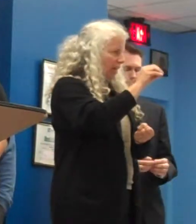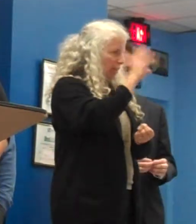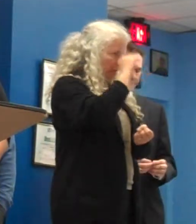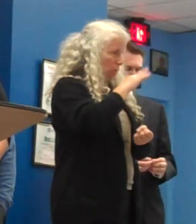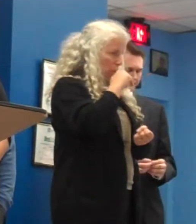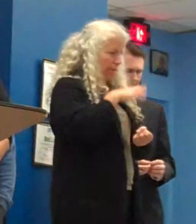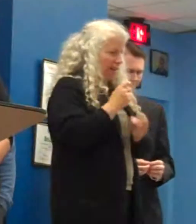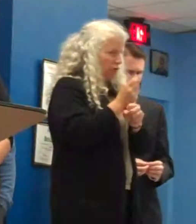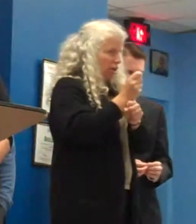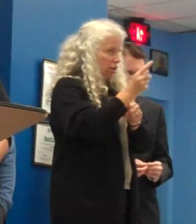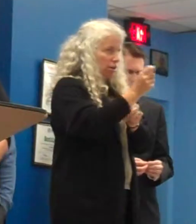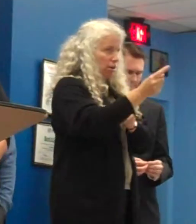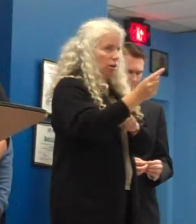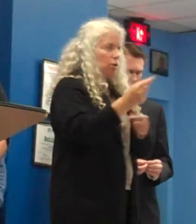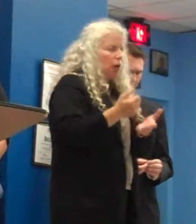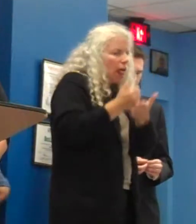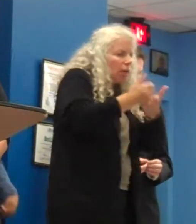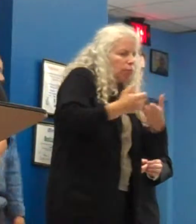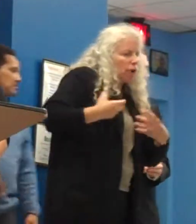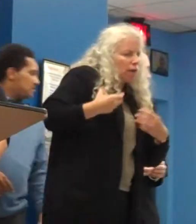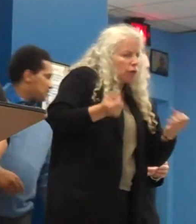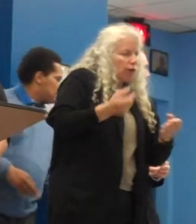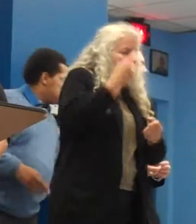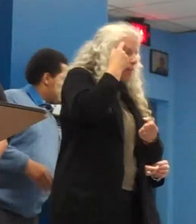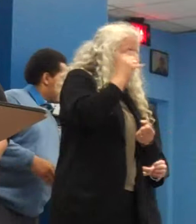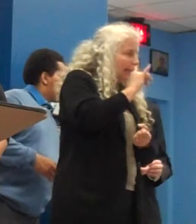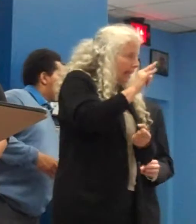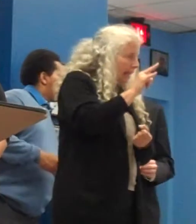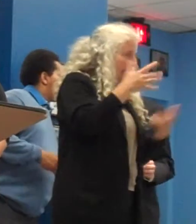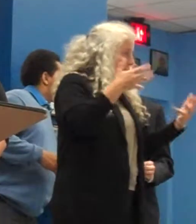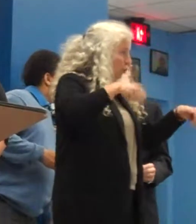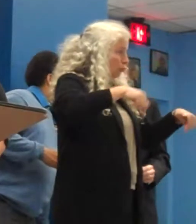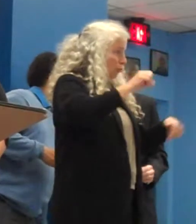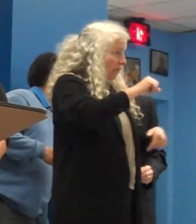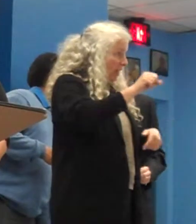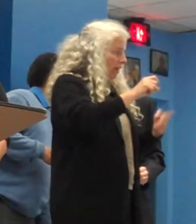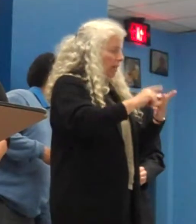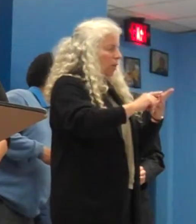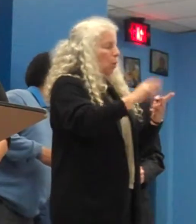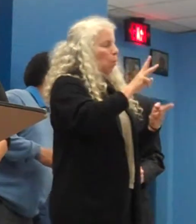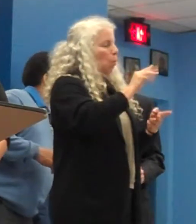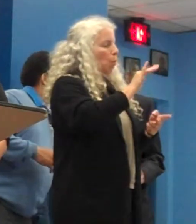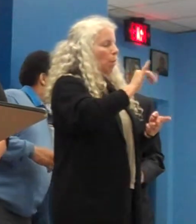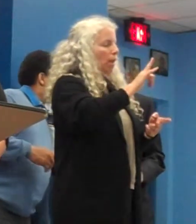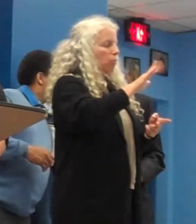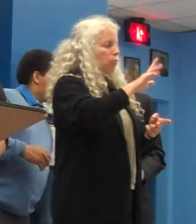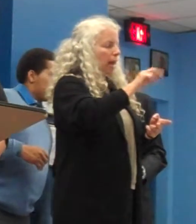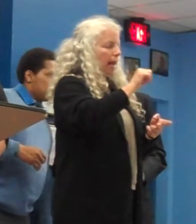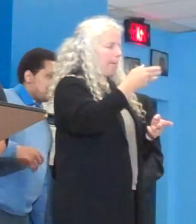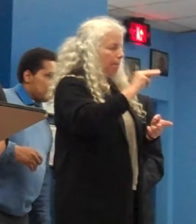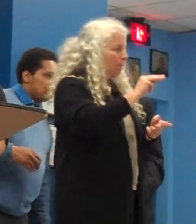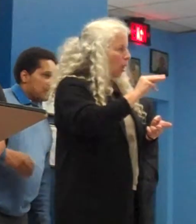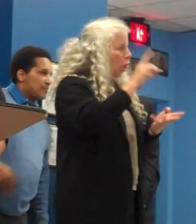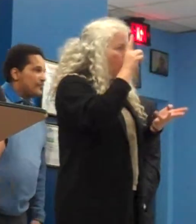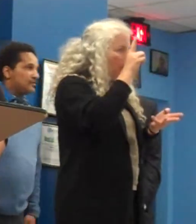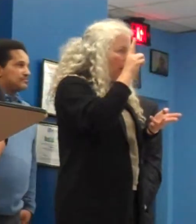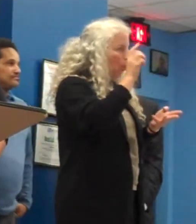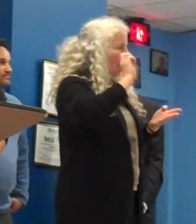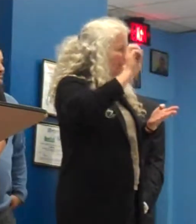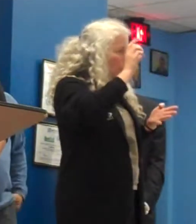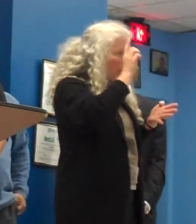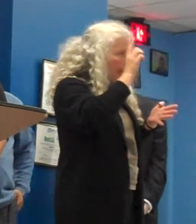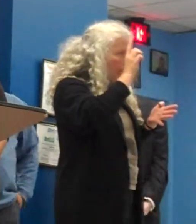women each year recovering from effects of mental illness in Springfield, Wolverham, Camden, Longmeadow, and East Longmeadow.